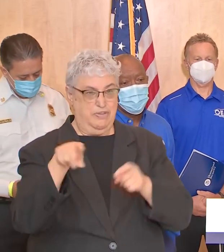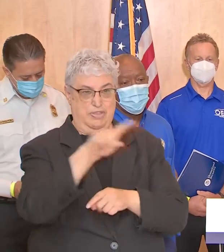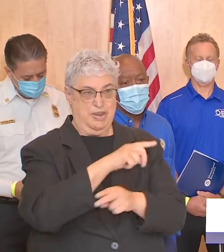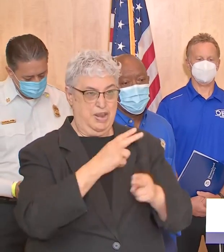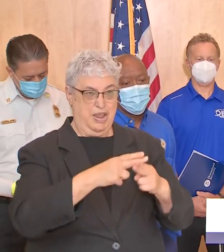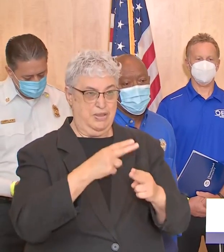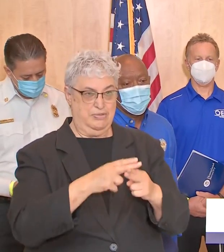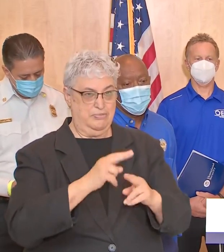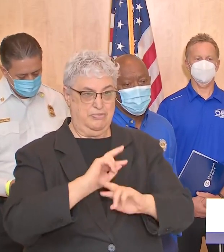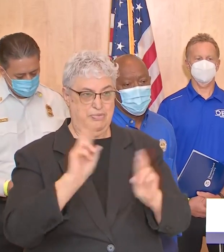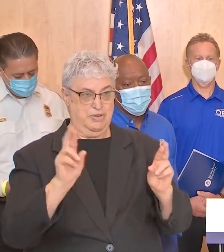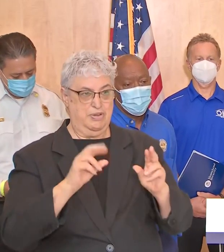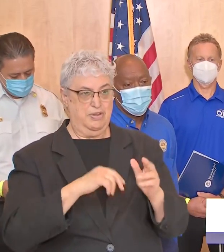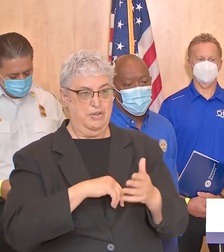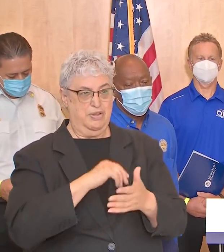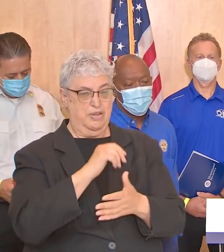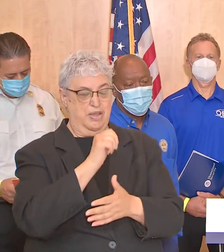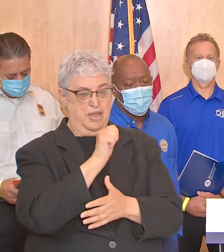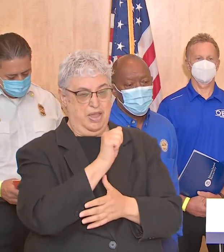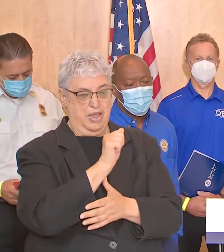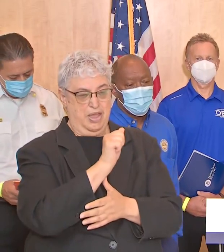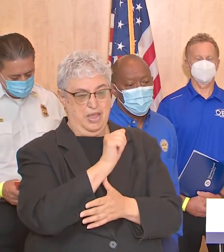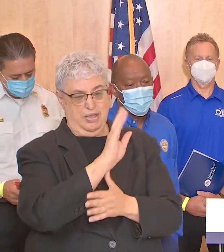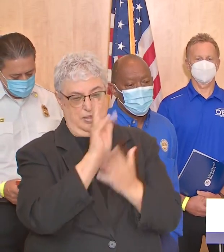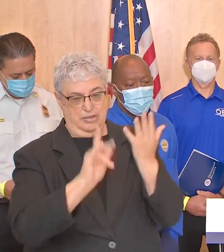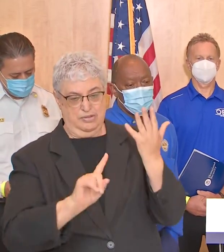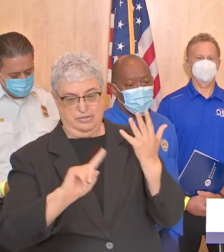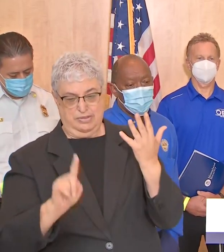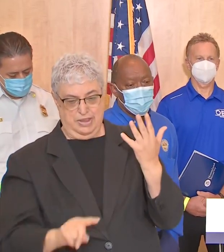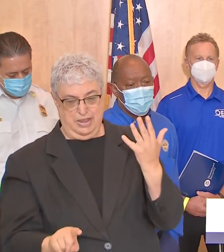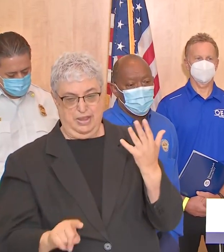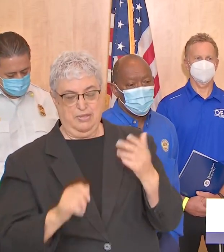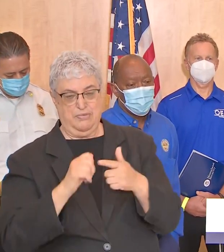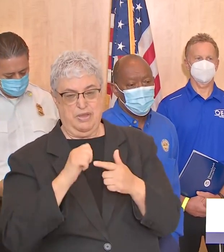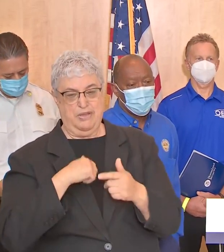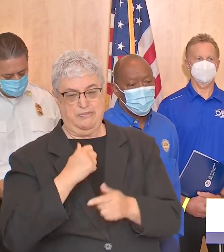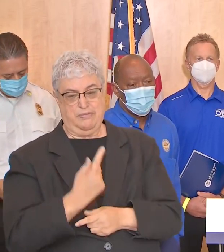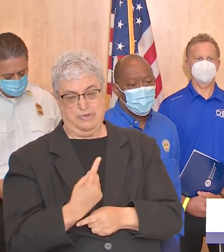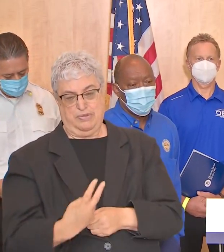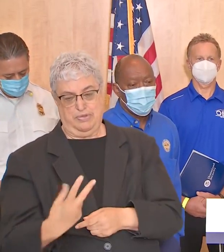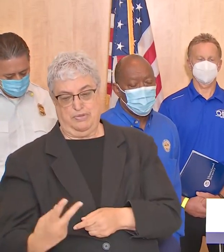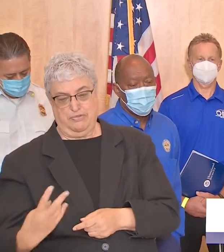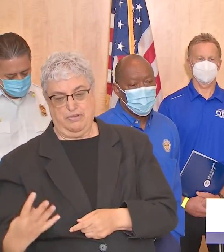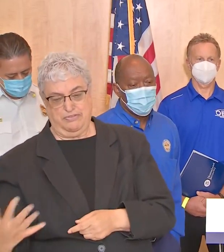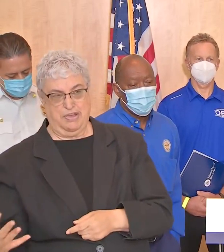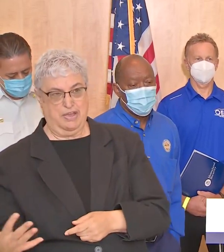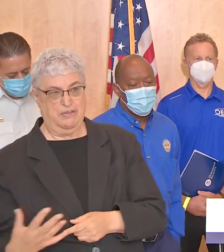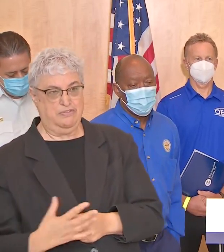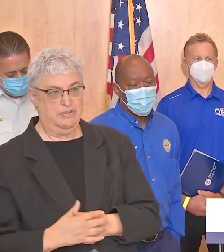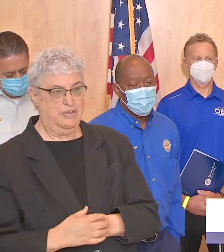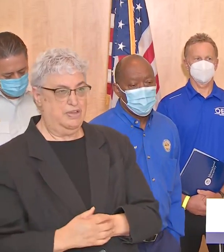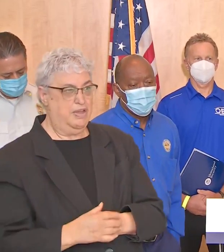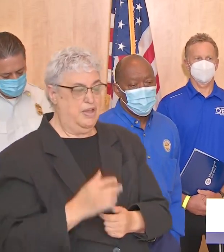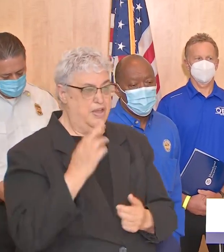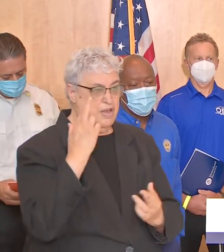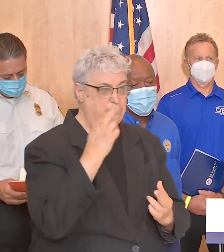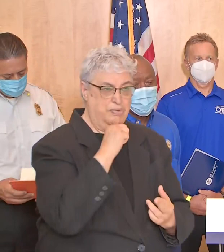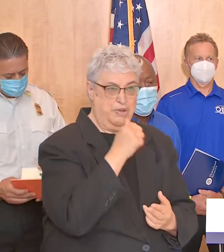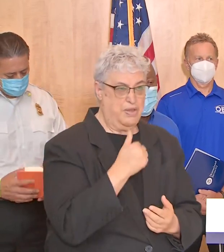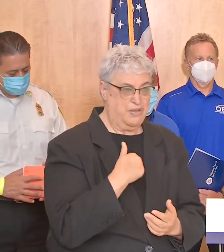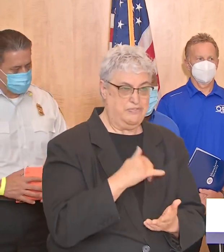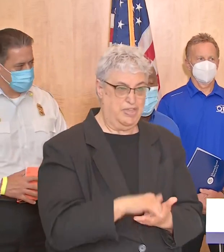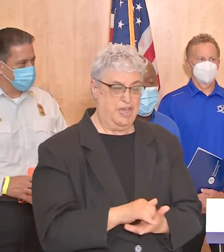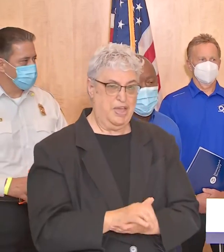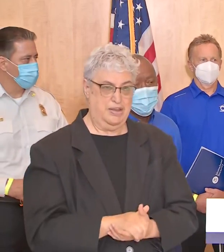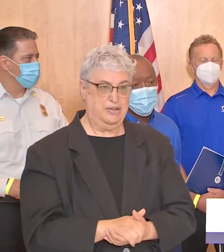that they said they're prepared to go into roman numerals uh if we have so many hurricanes that we run out of alphabet i hope that is not the case